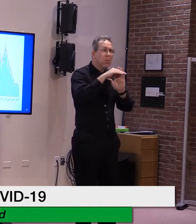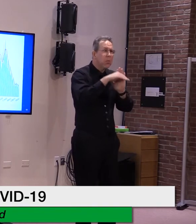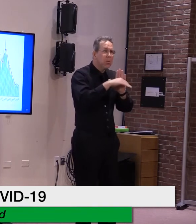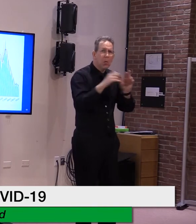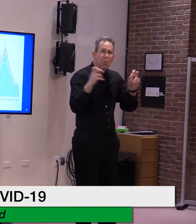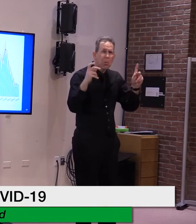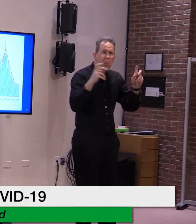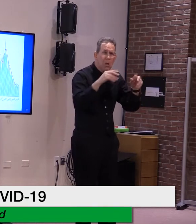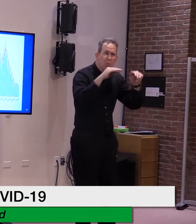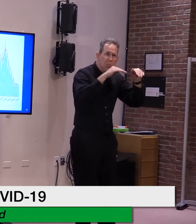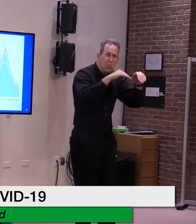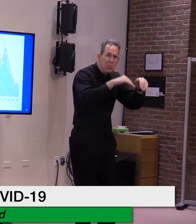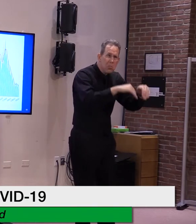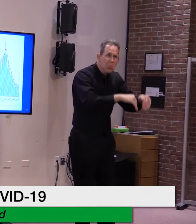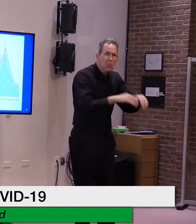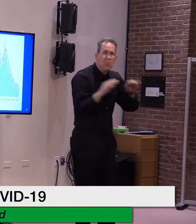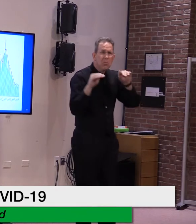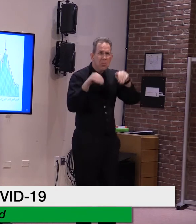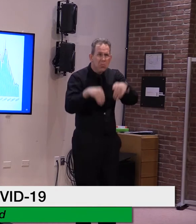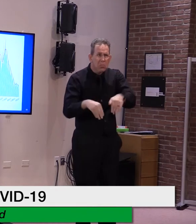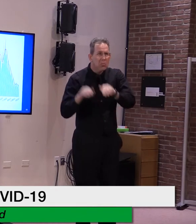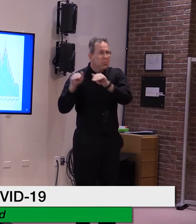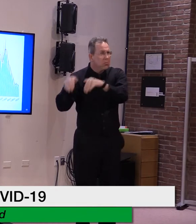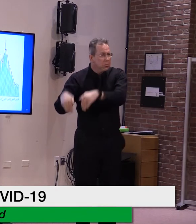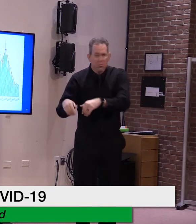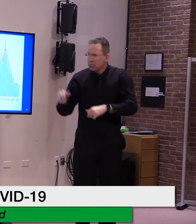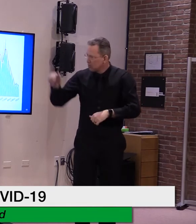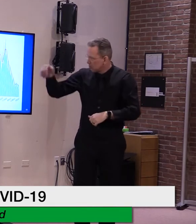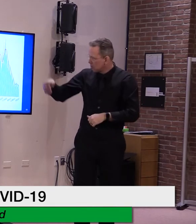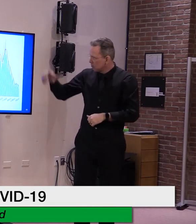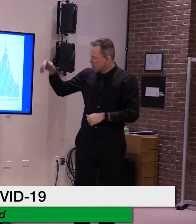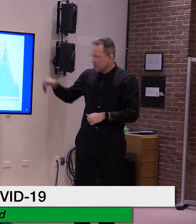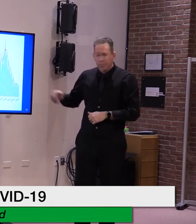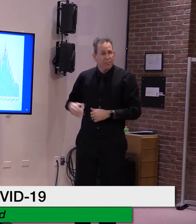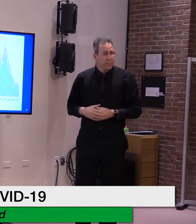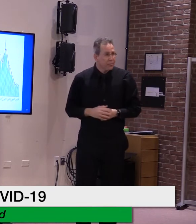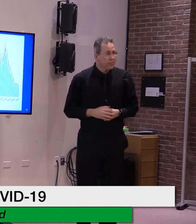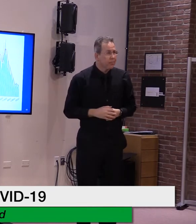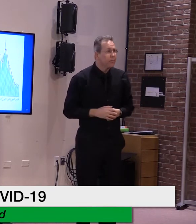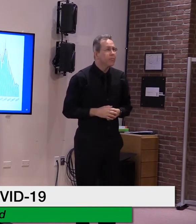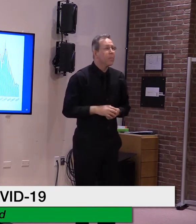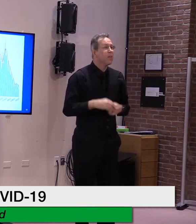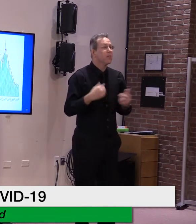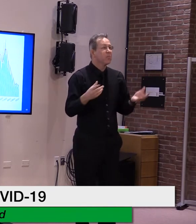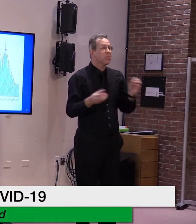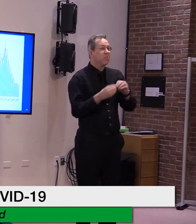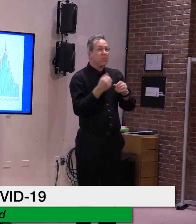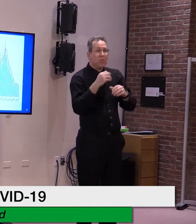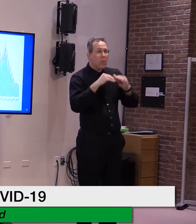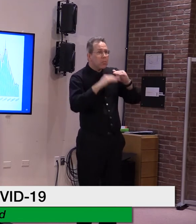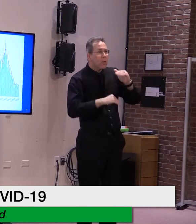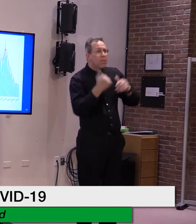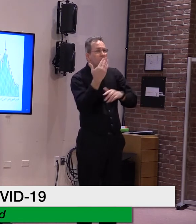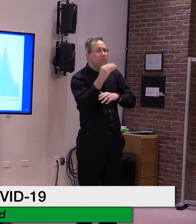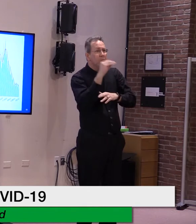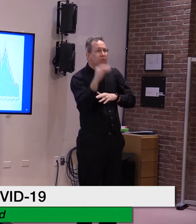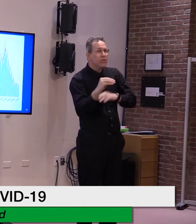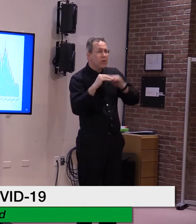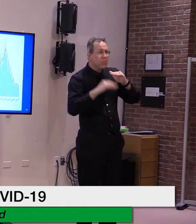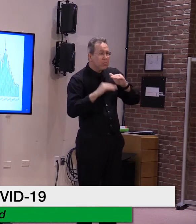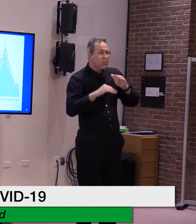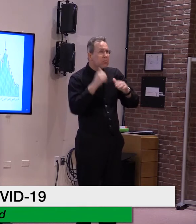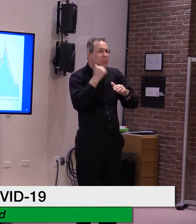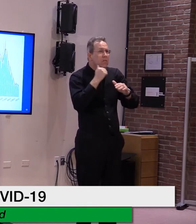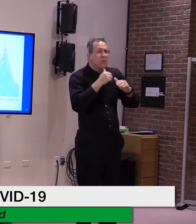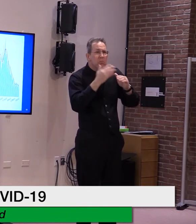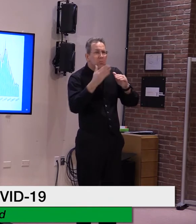stall seven to 10 days ago. Cases are down 15% over the last 10 days. And national hospitalizations and deaths are